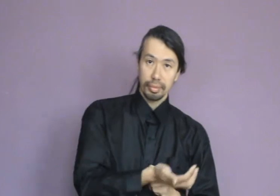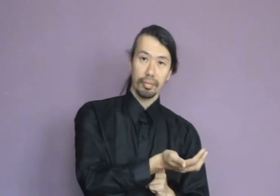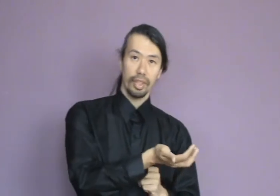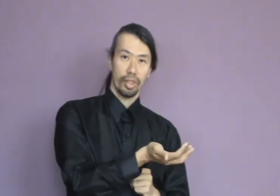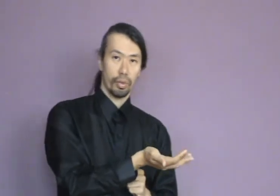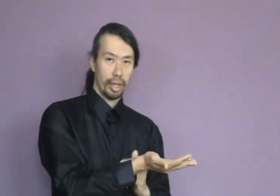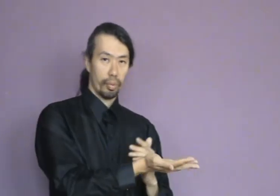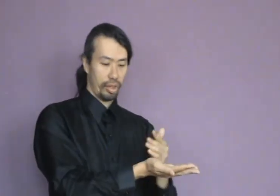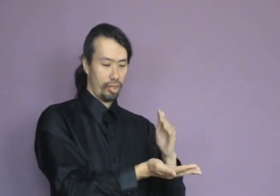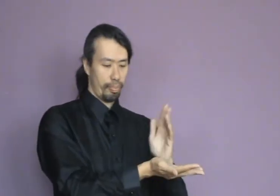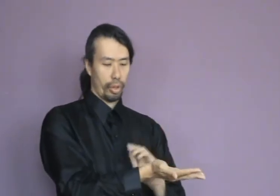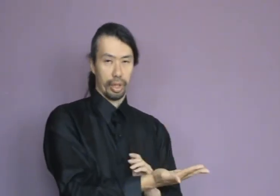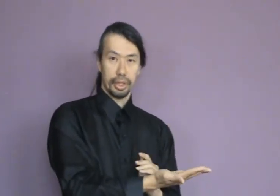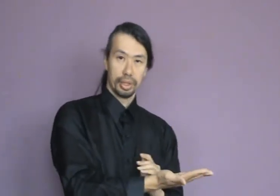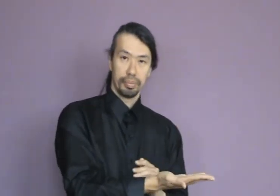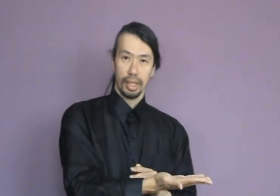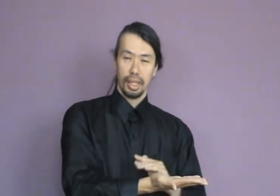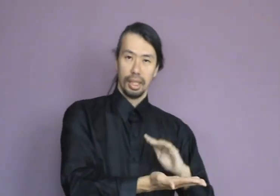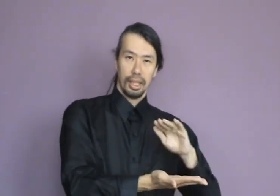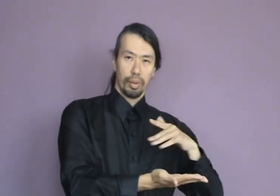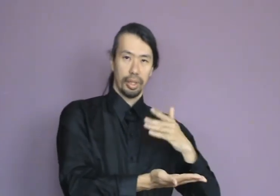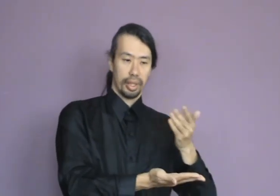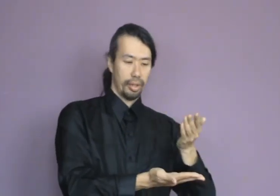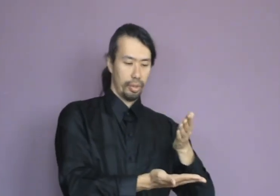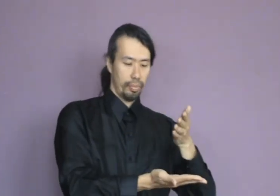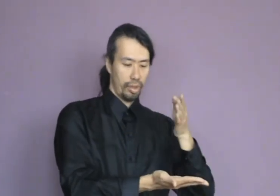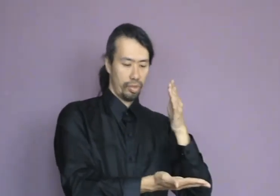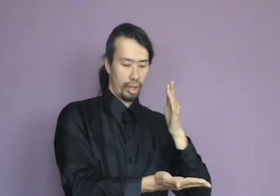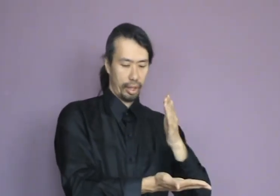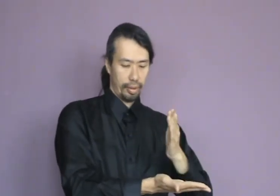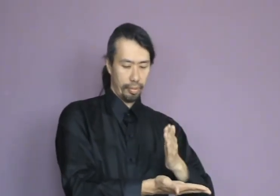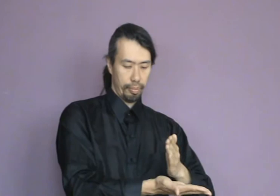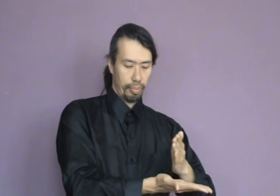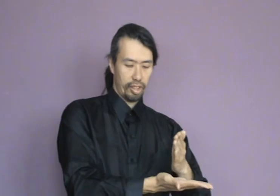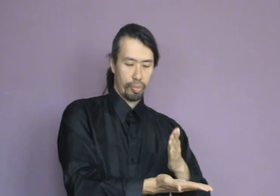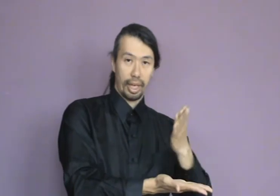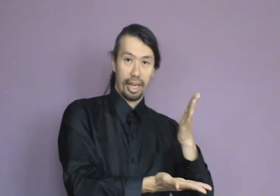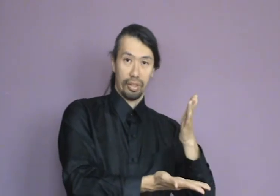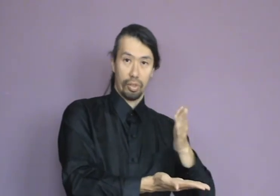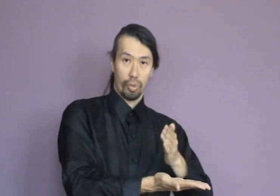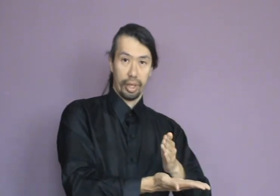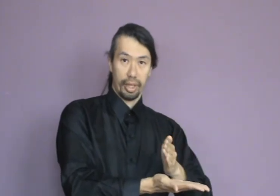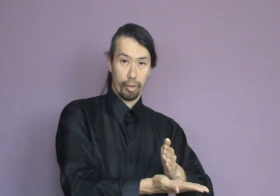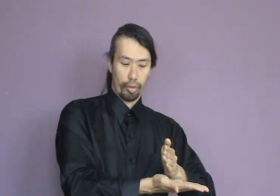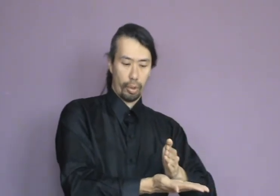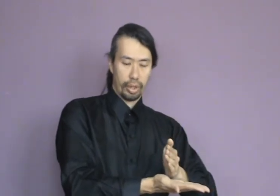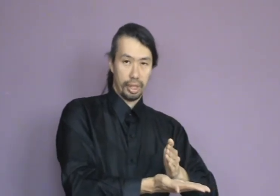So now with the same blockage, what I can do is I place my hand on one hand of the blockage.